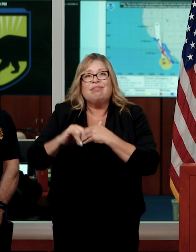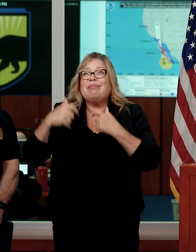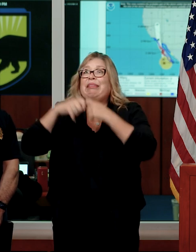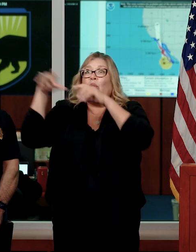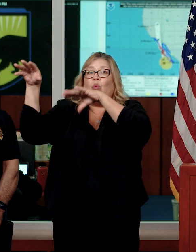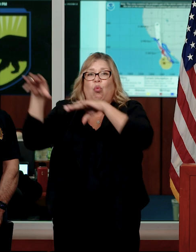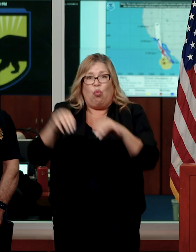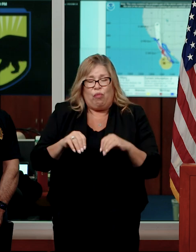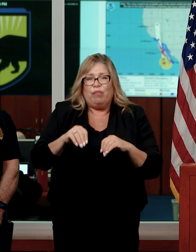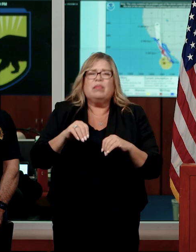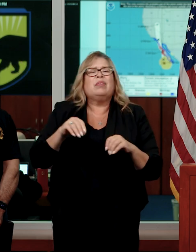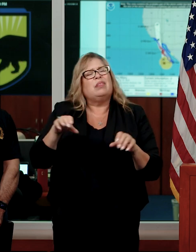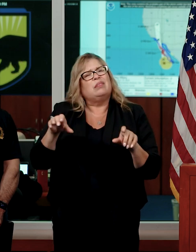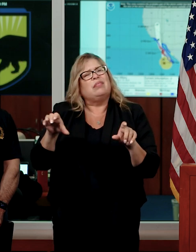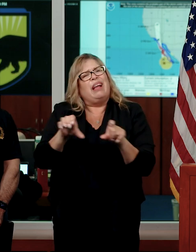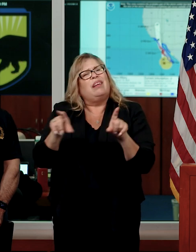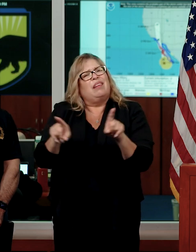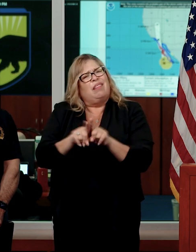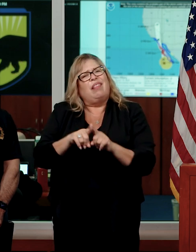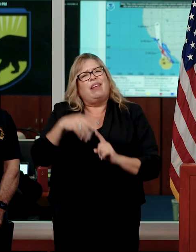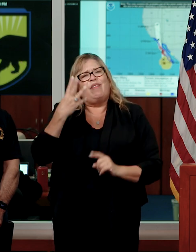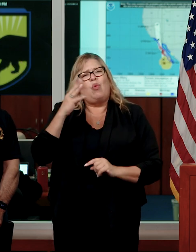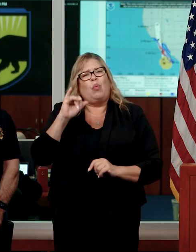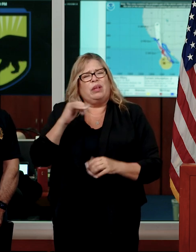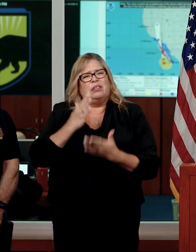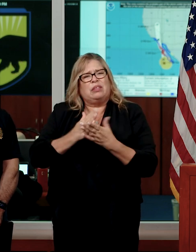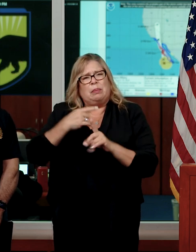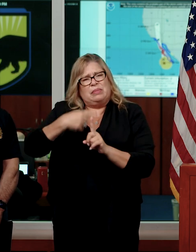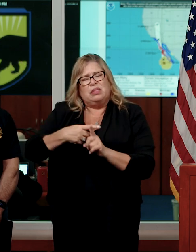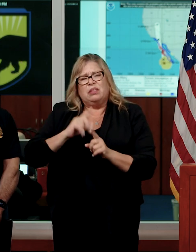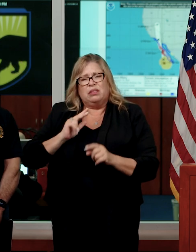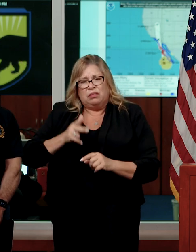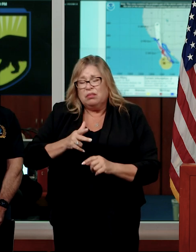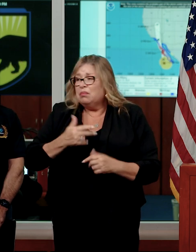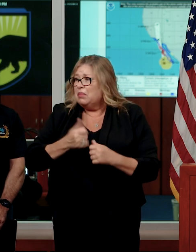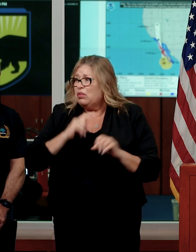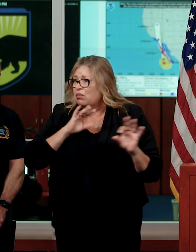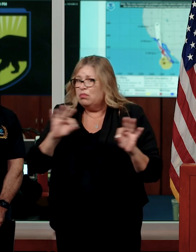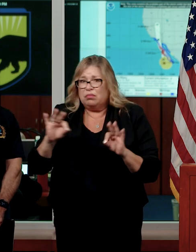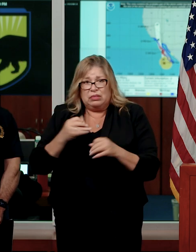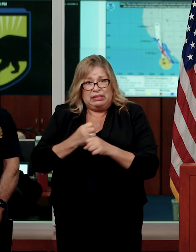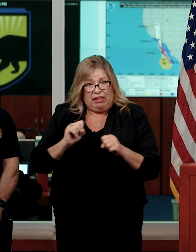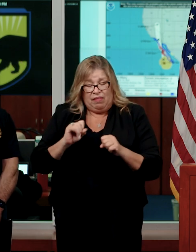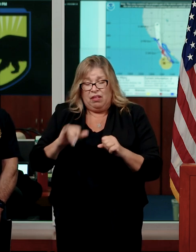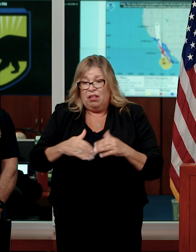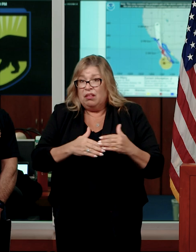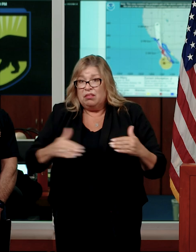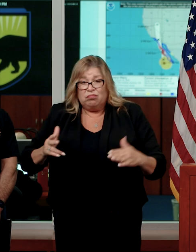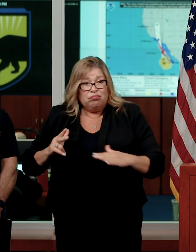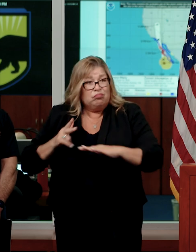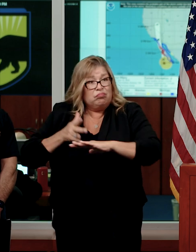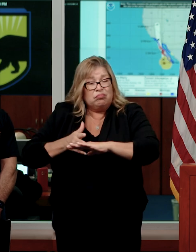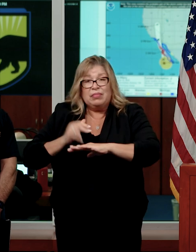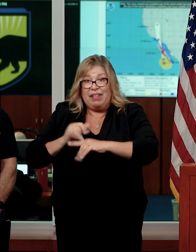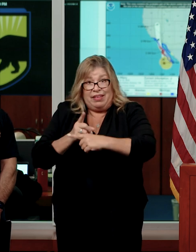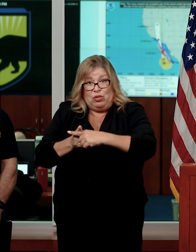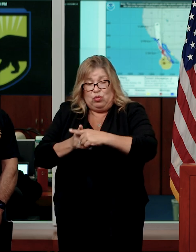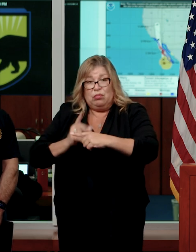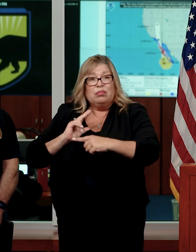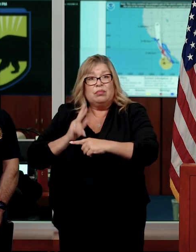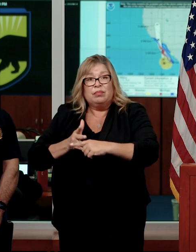we ask that you treat that as you would a four-way stop sign. Safely approach the stop sign or the intersection